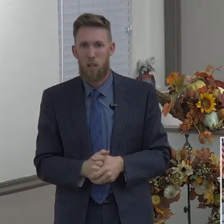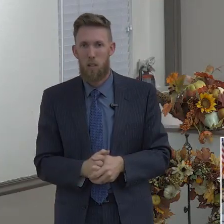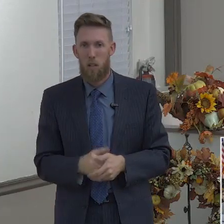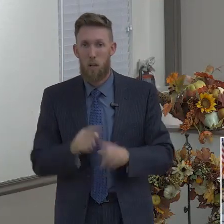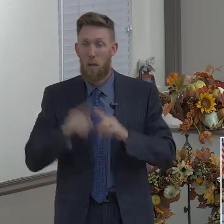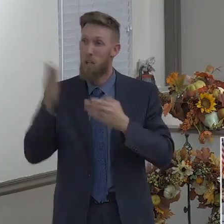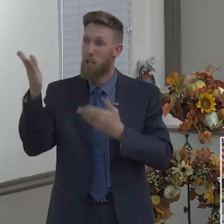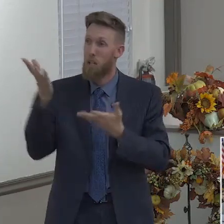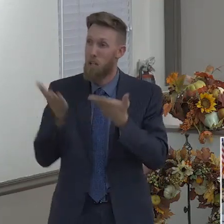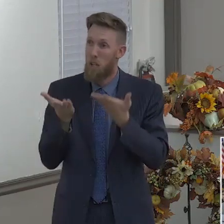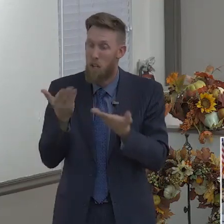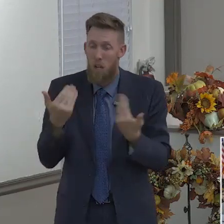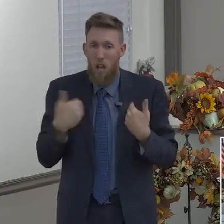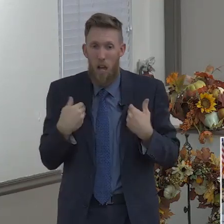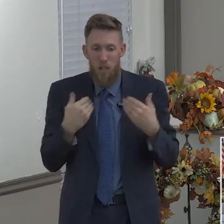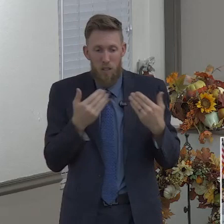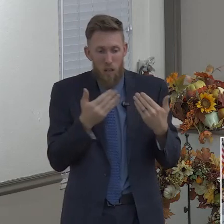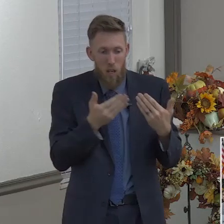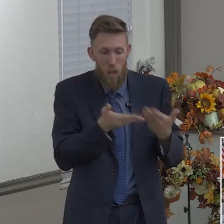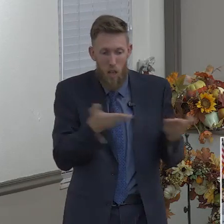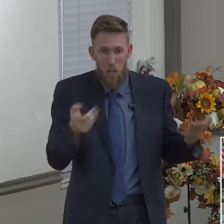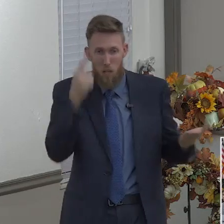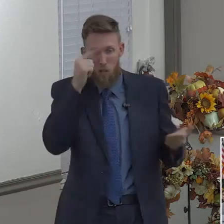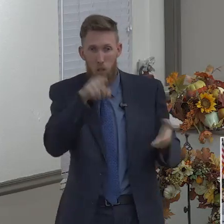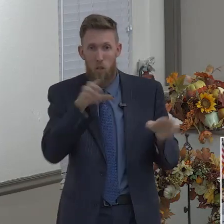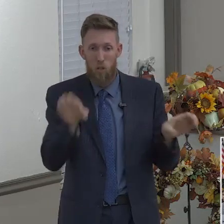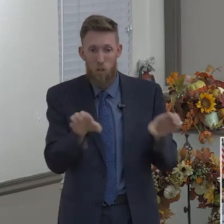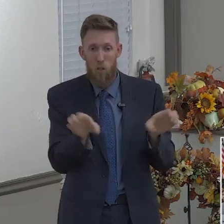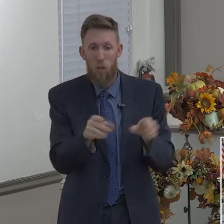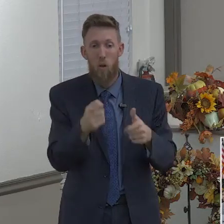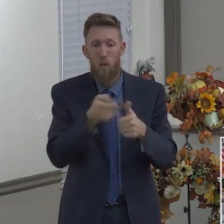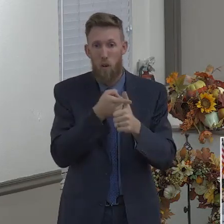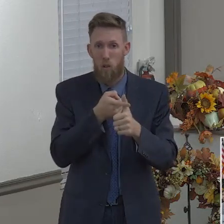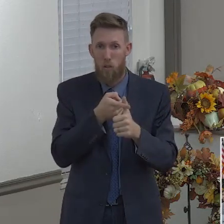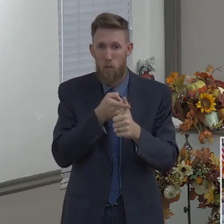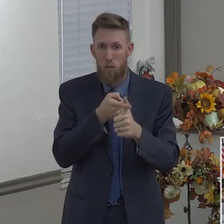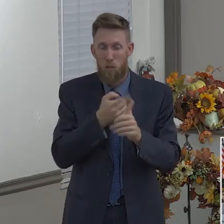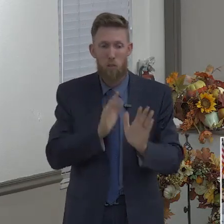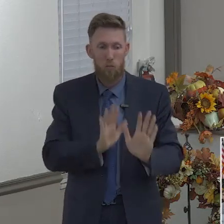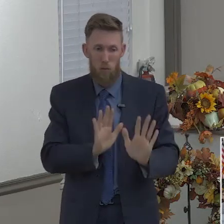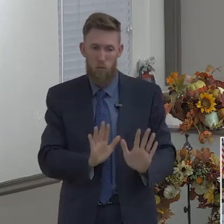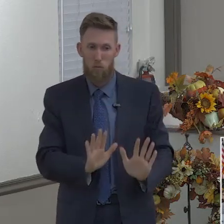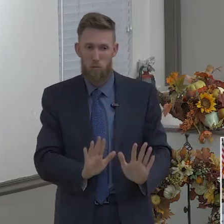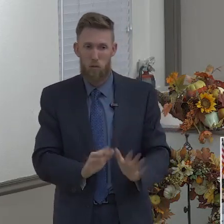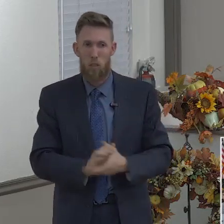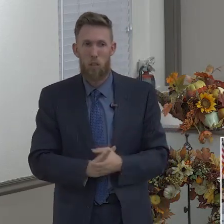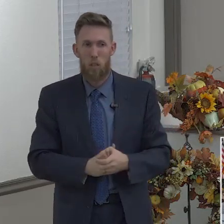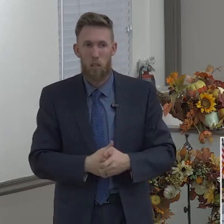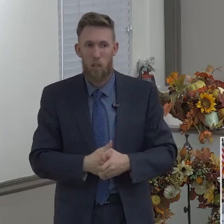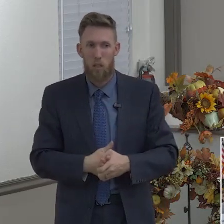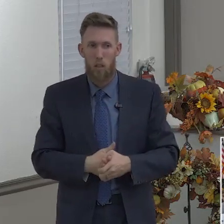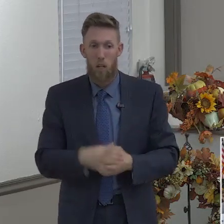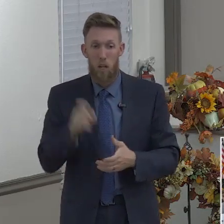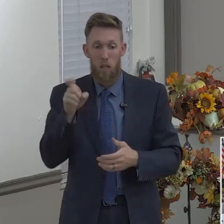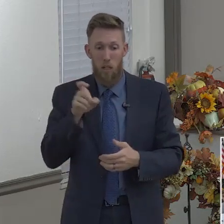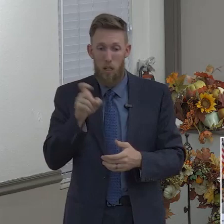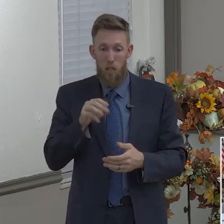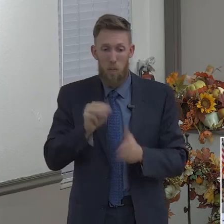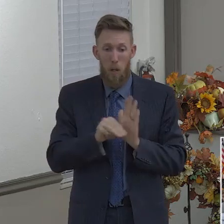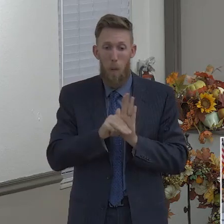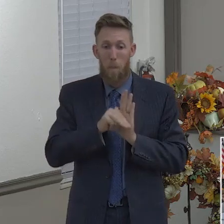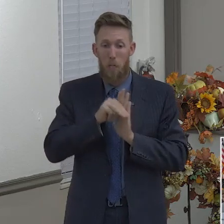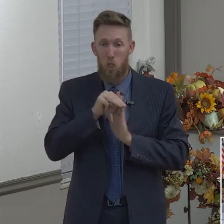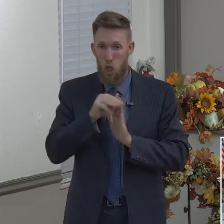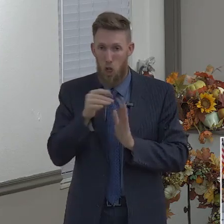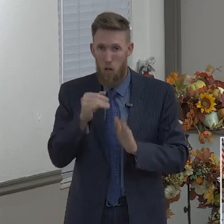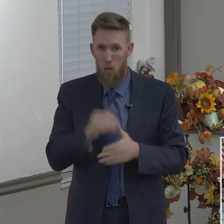Some things I want you to do. Before you get married, you need to be mature. You need to get this in order. And so